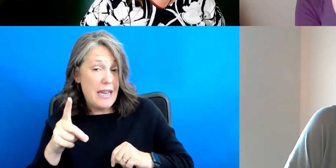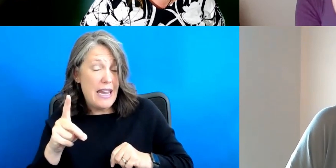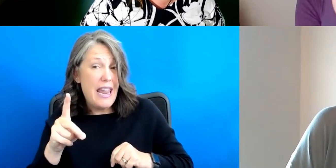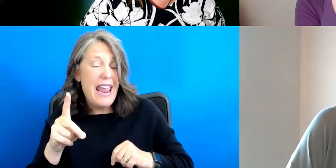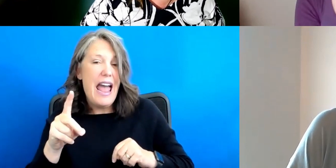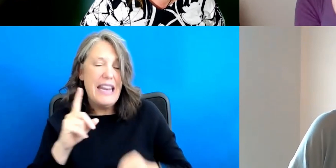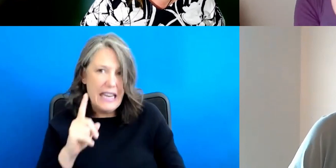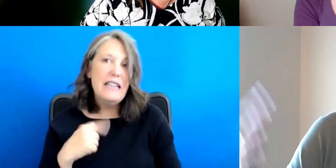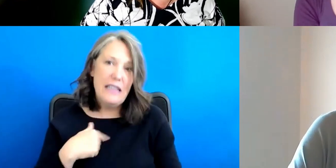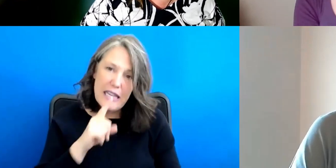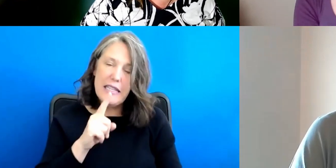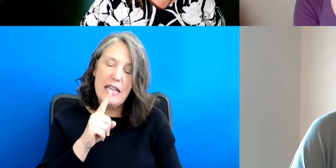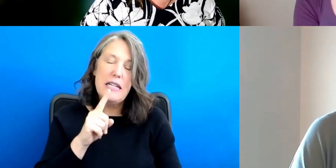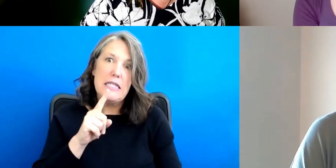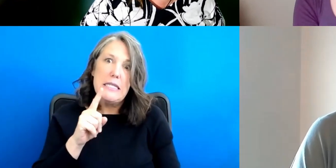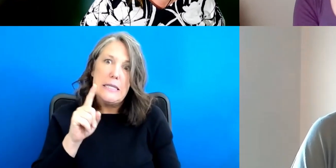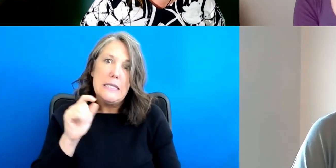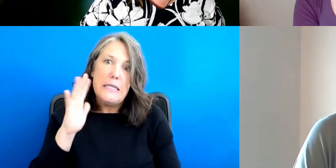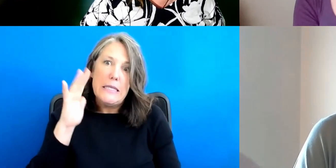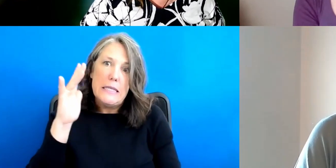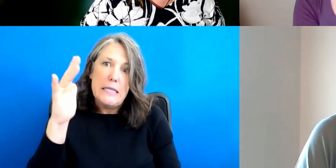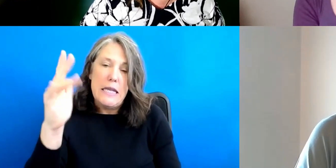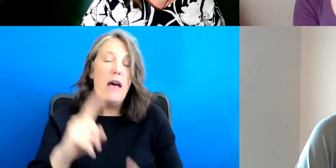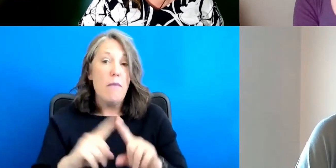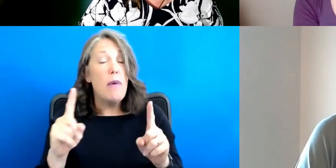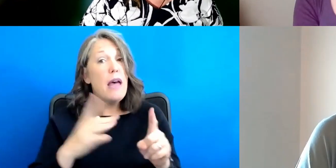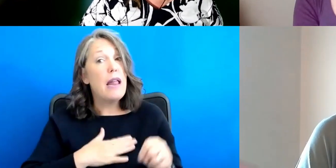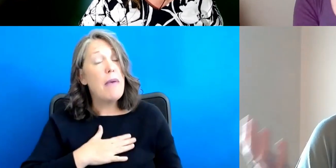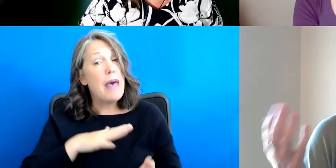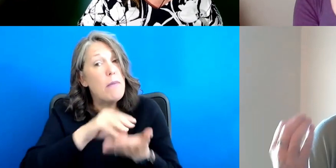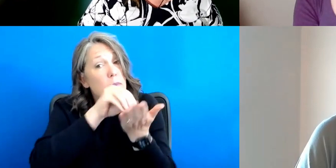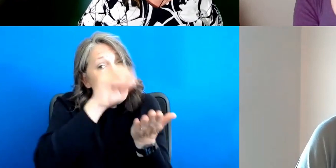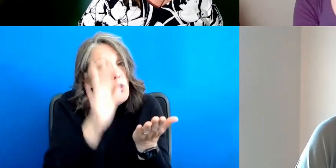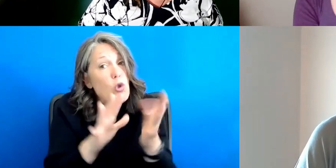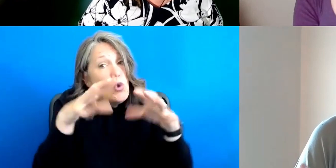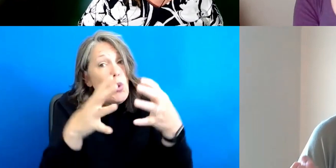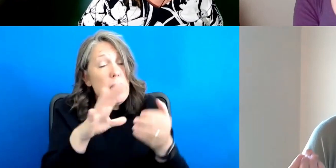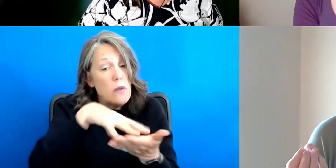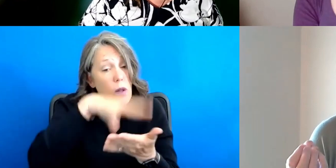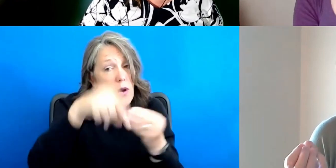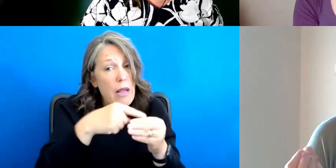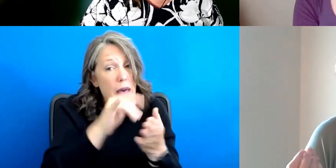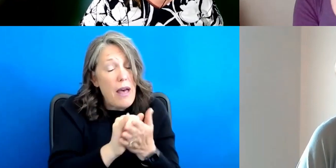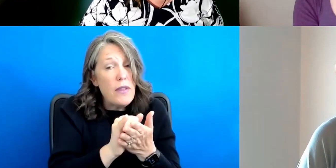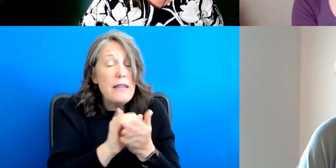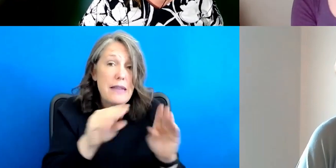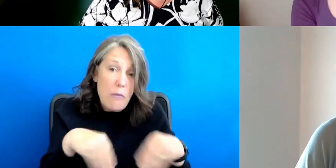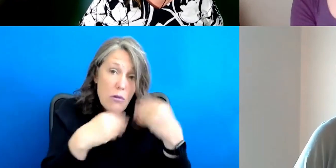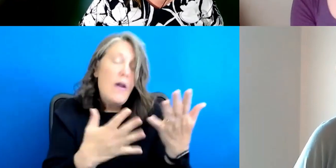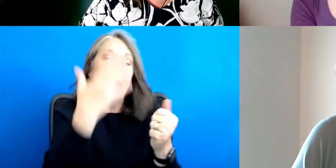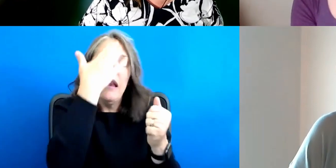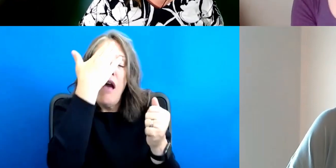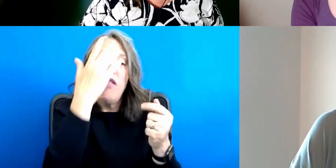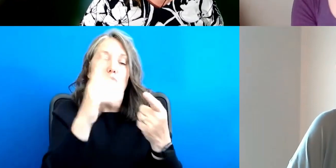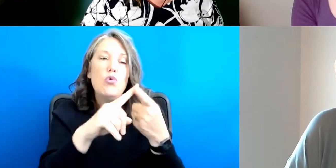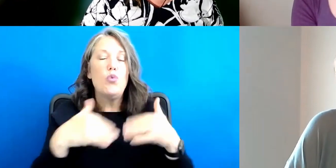long road ahead, but I am thankful that students are learning about the CRPD. And I think knowledge equipping younger people with the knowledge and